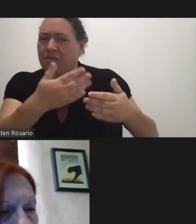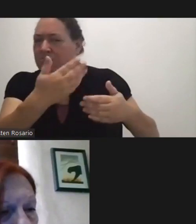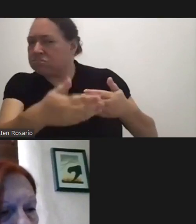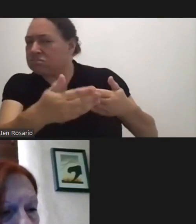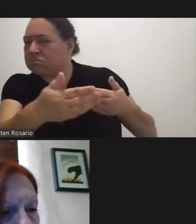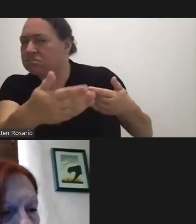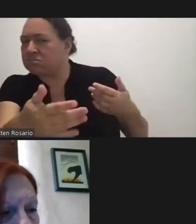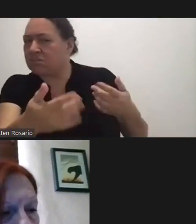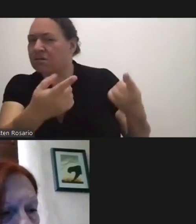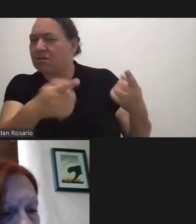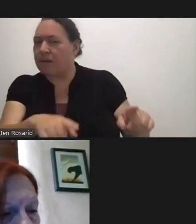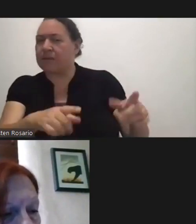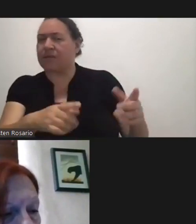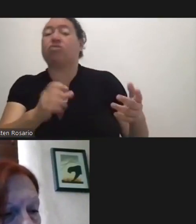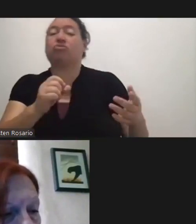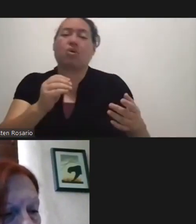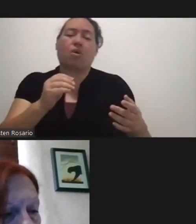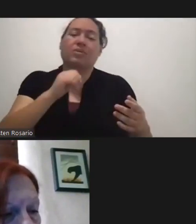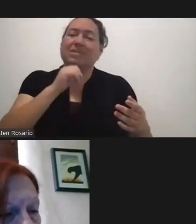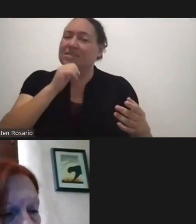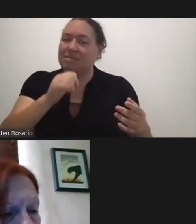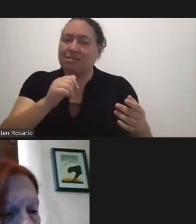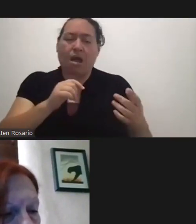Not Going To Be Taken Very Lightly